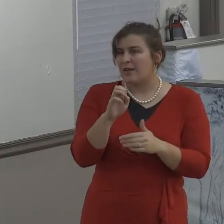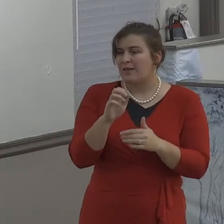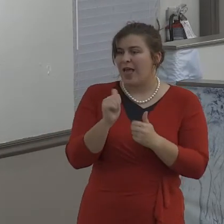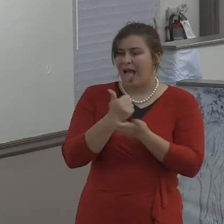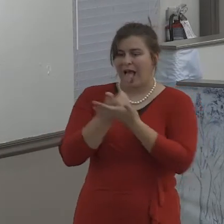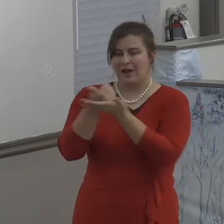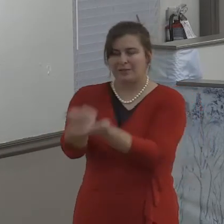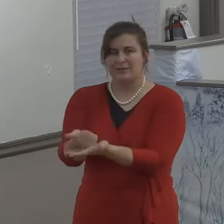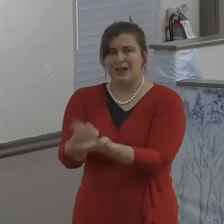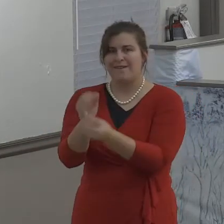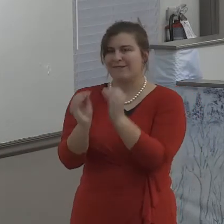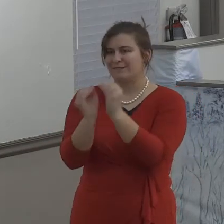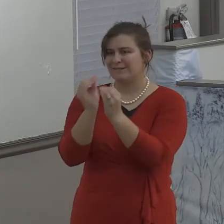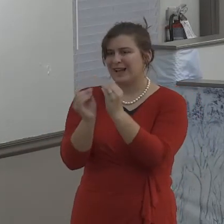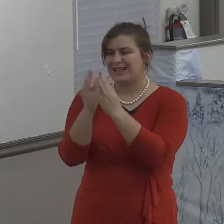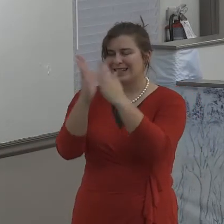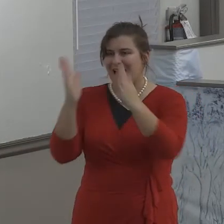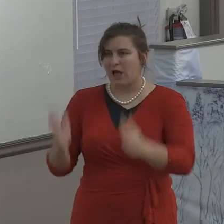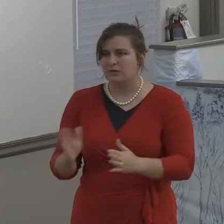What was the result?